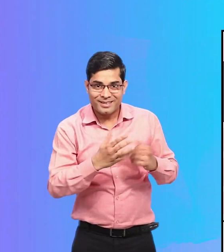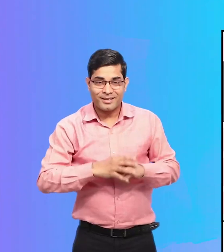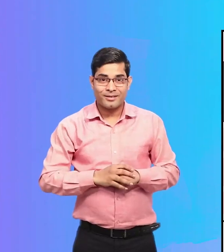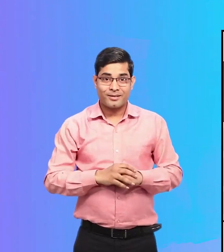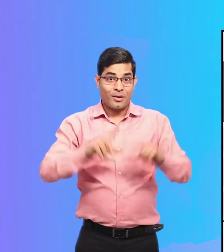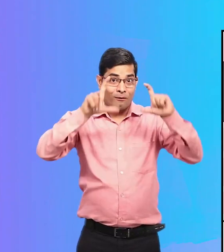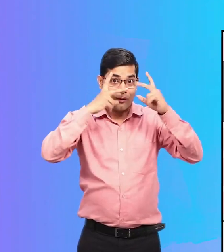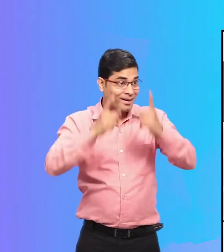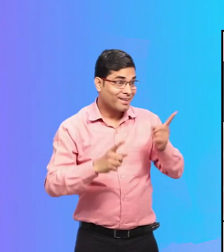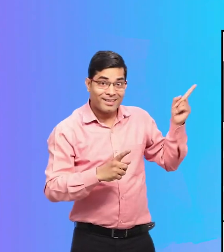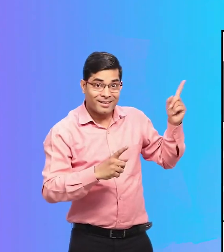baby in her arms.